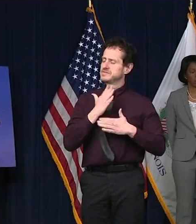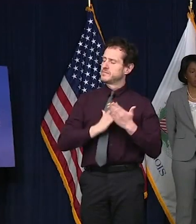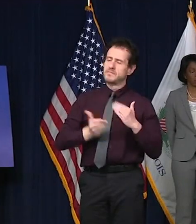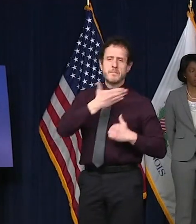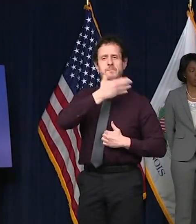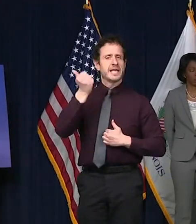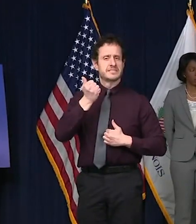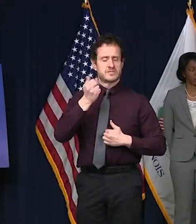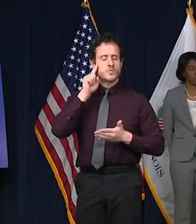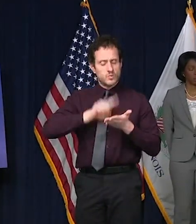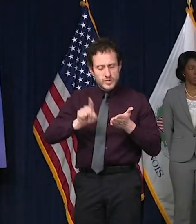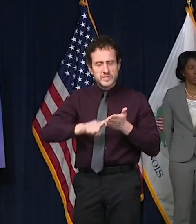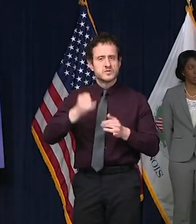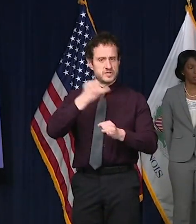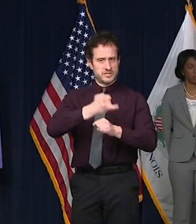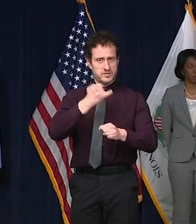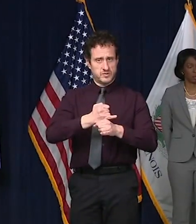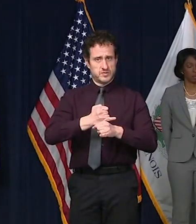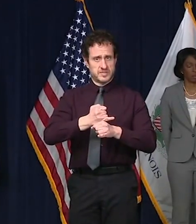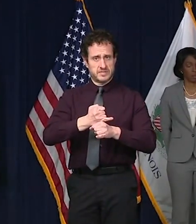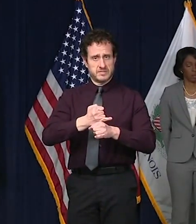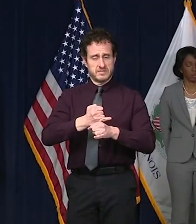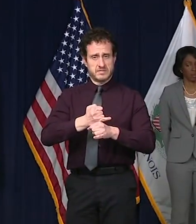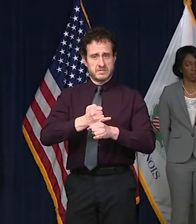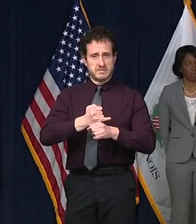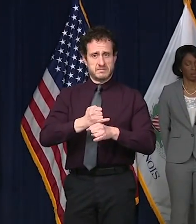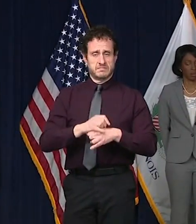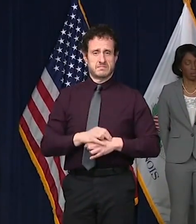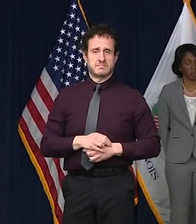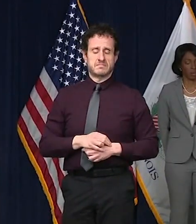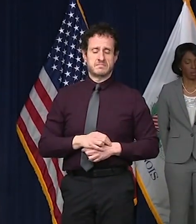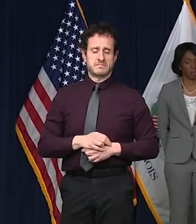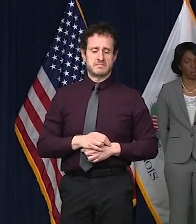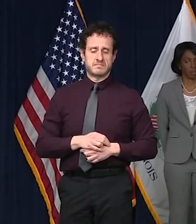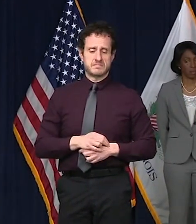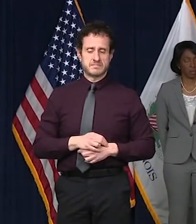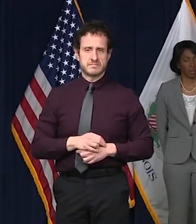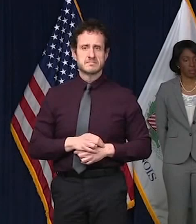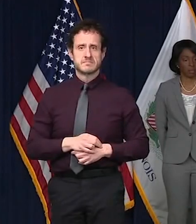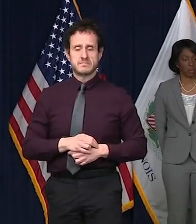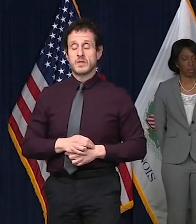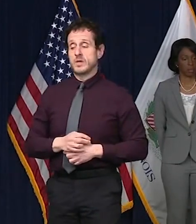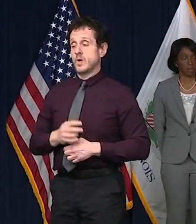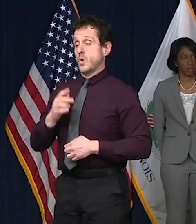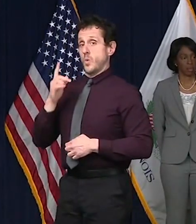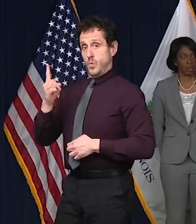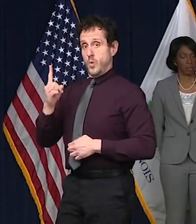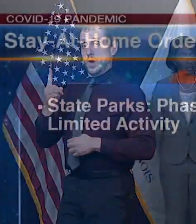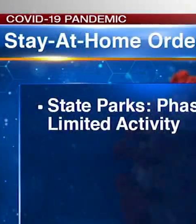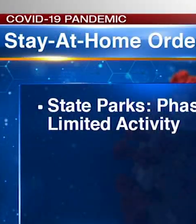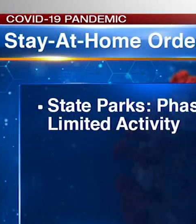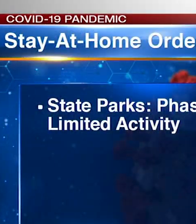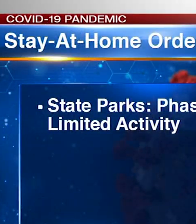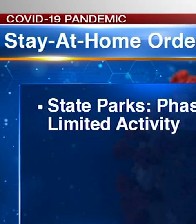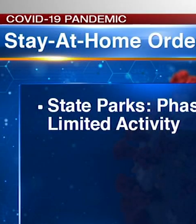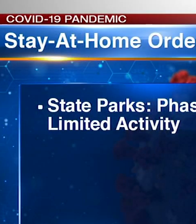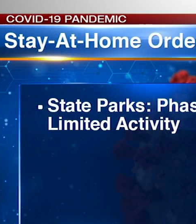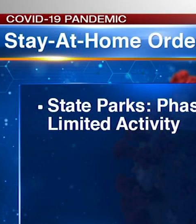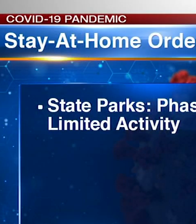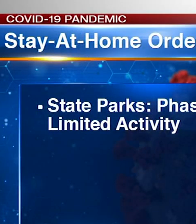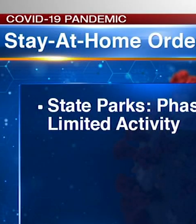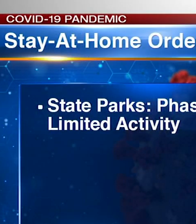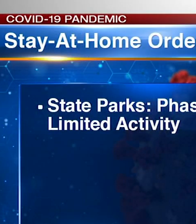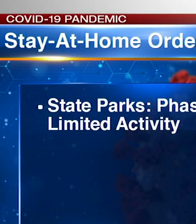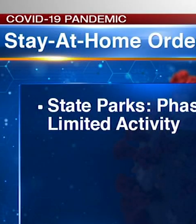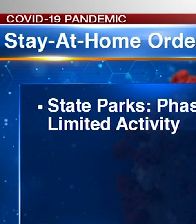the world. Feeling pressure from Republican lawmakers to open up, the governor's new order comes with some encouraging modifications. There will be